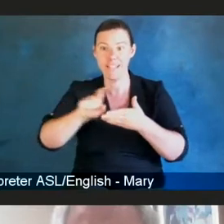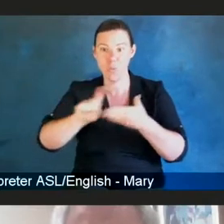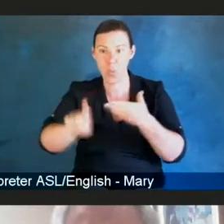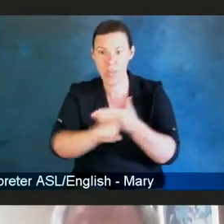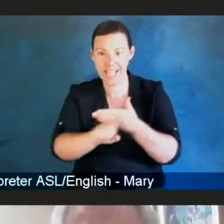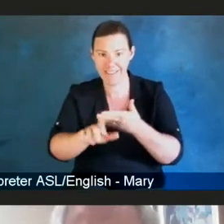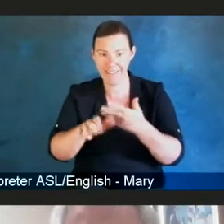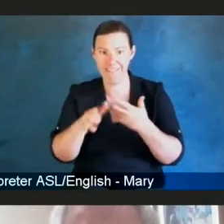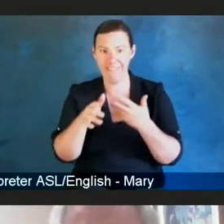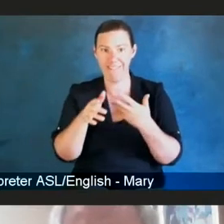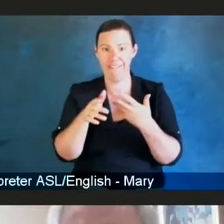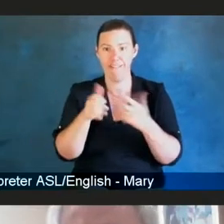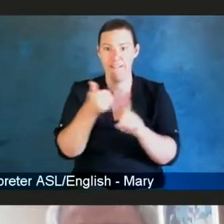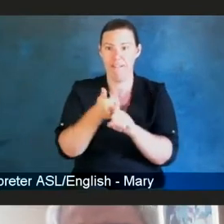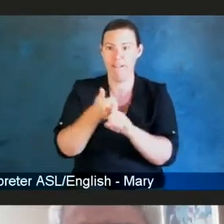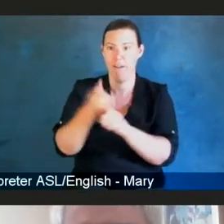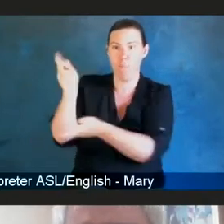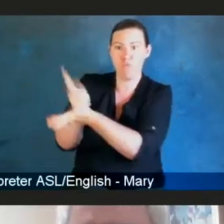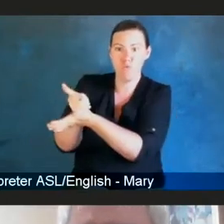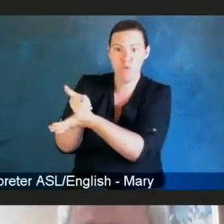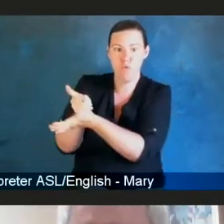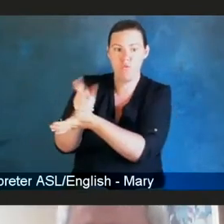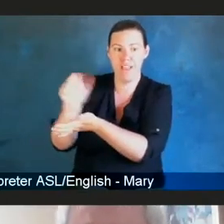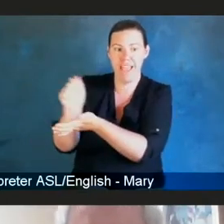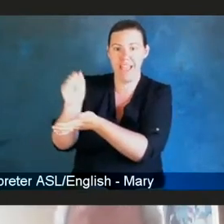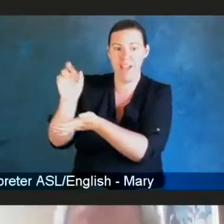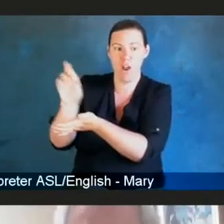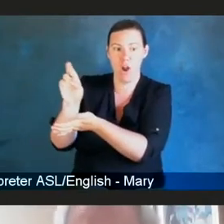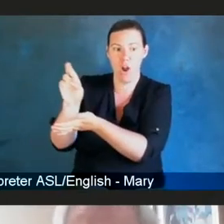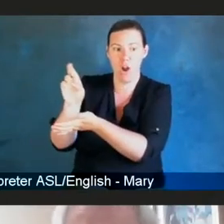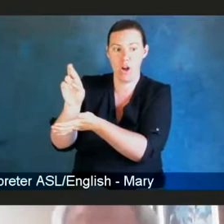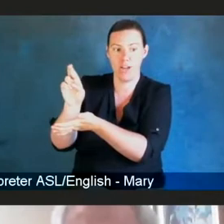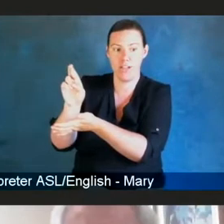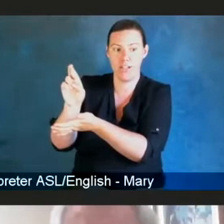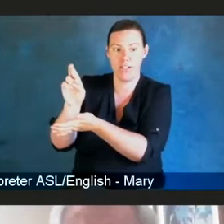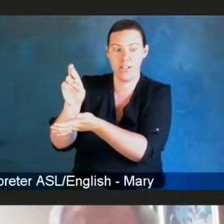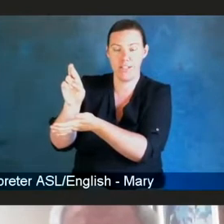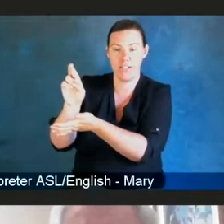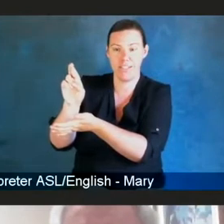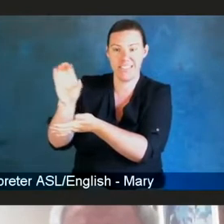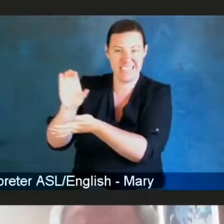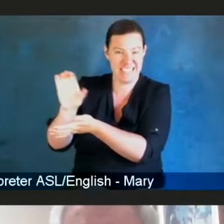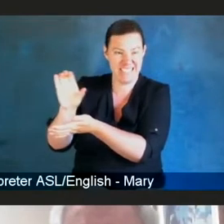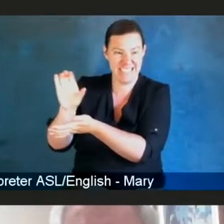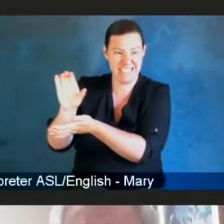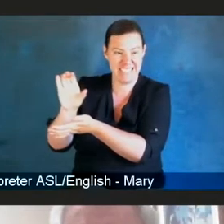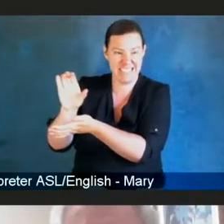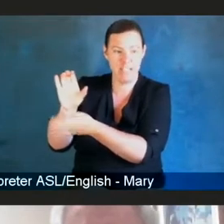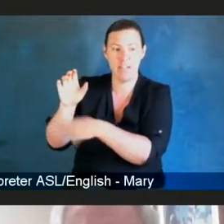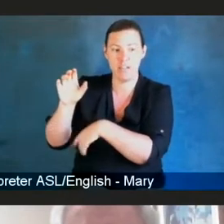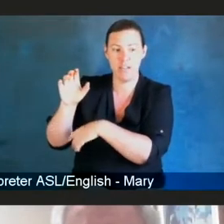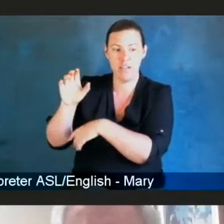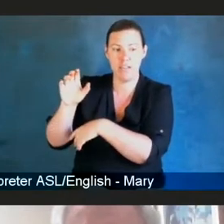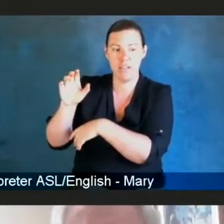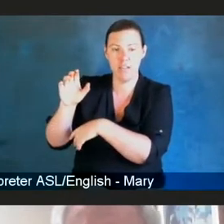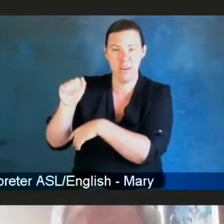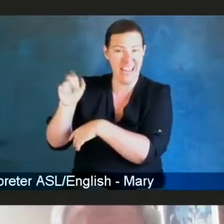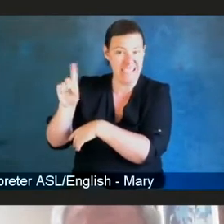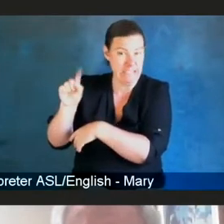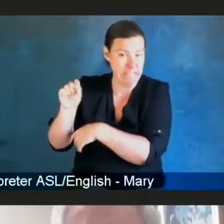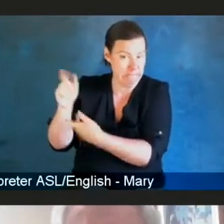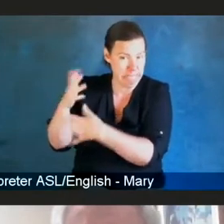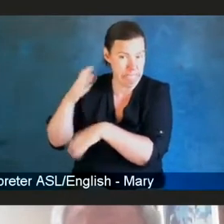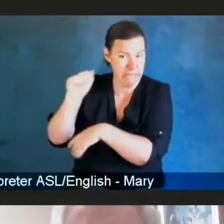effective antiretroviral therapy that allowed him to live. And I guess that not everybody has such a stark